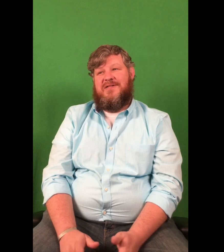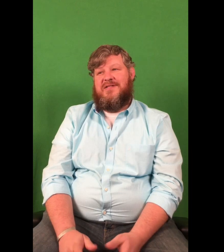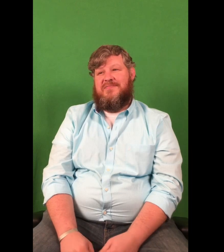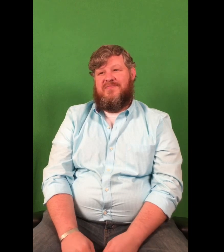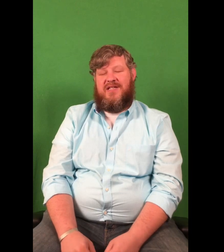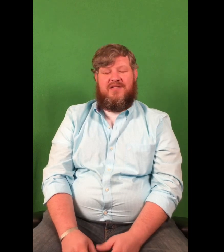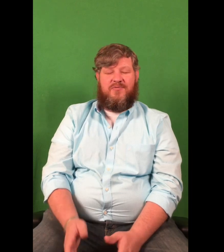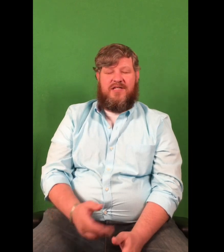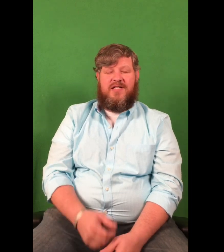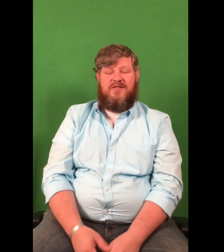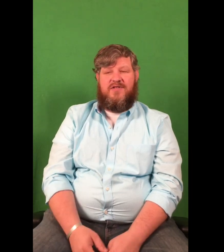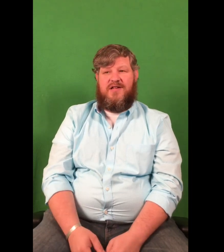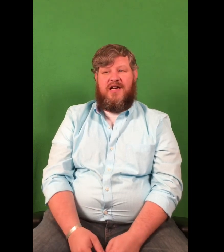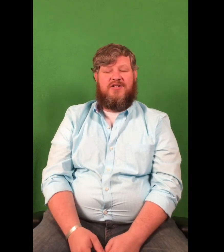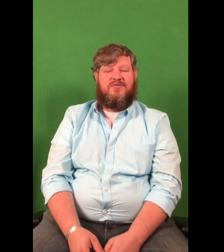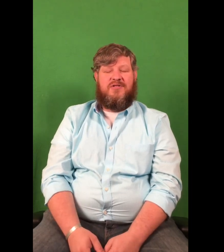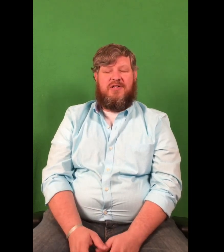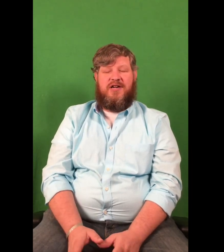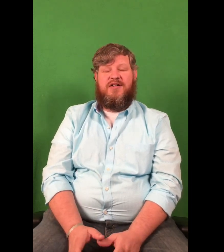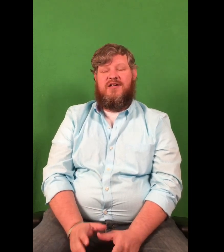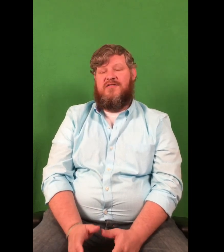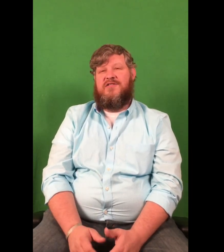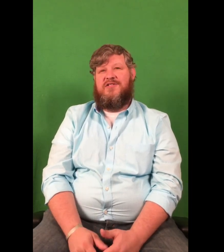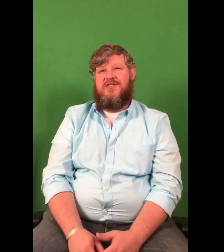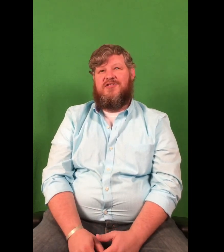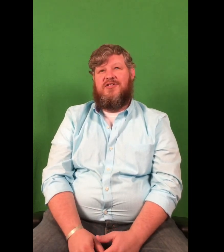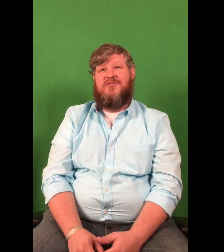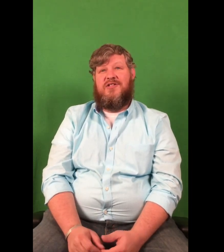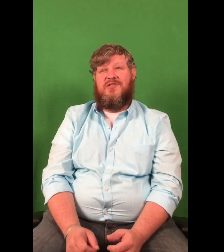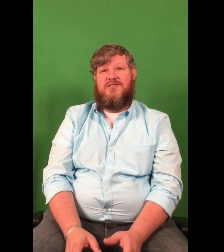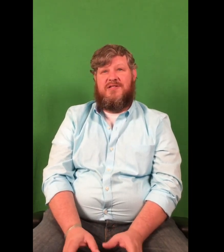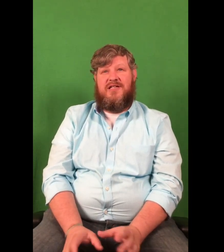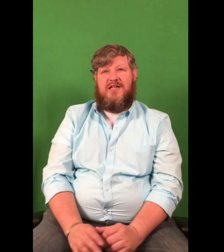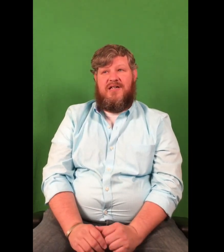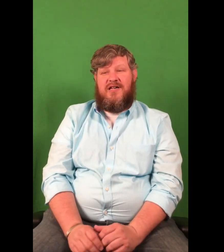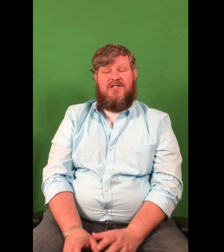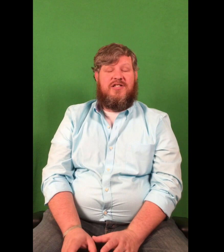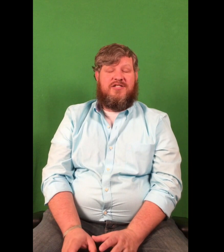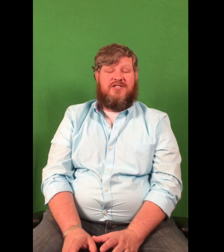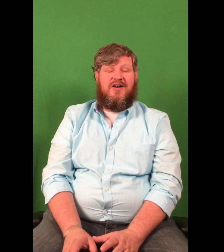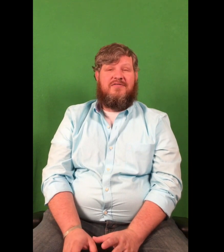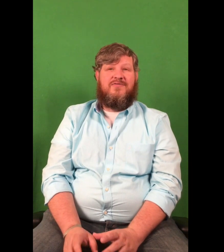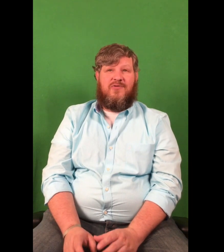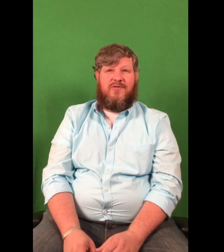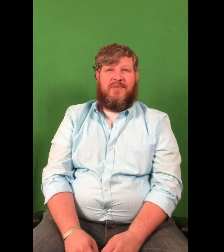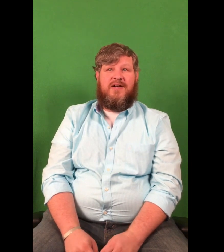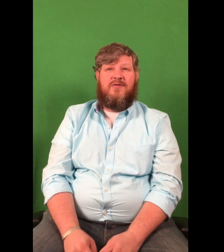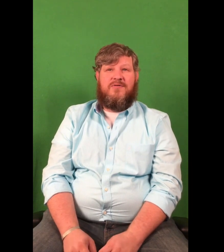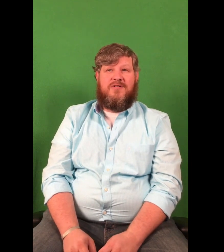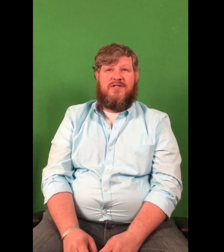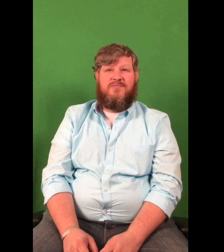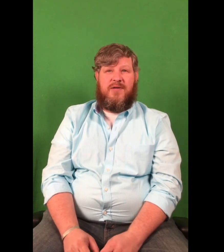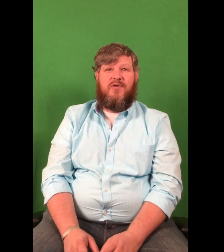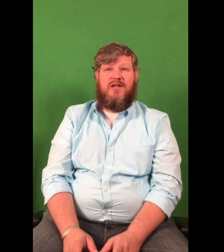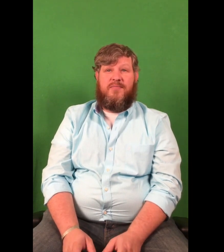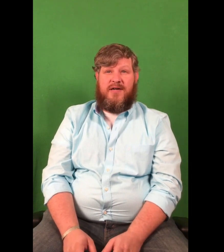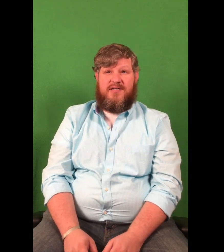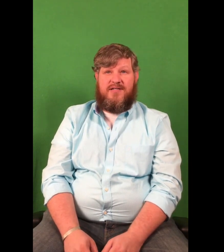But, yeah, so we did have an actual area of the shelter that was sanctioned off for pet owners that brought their pets.